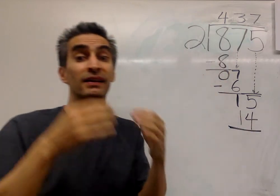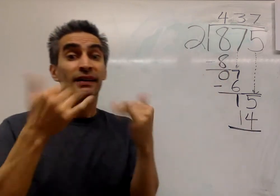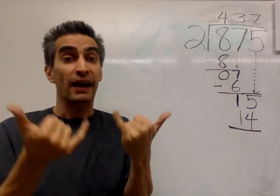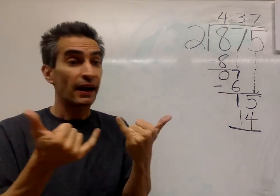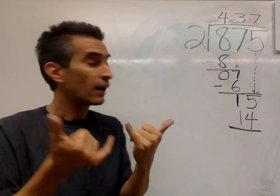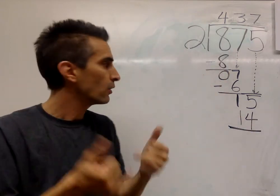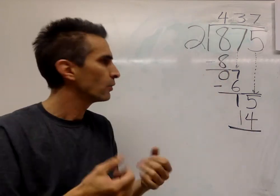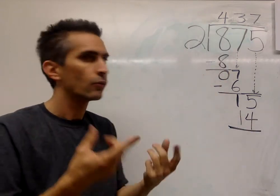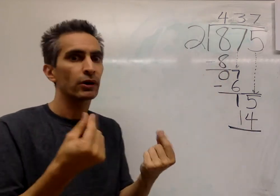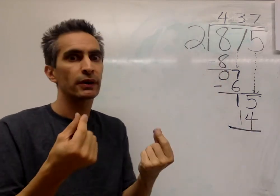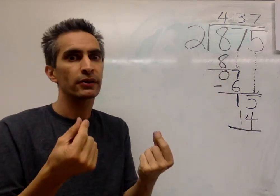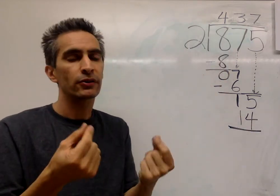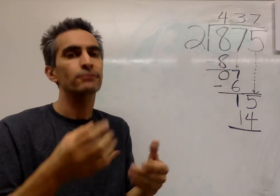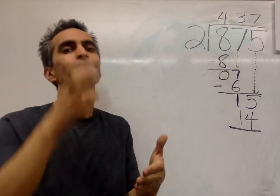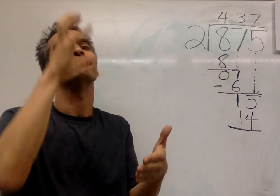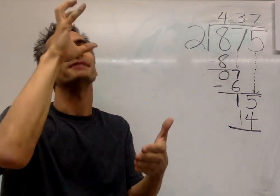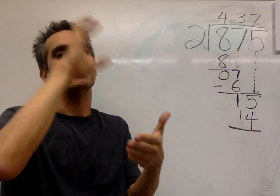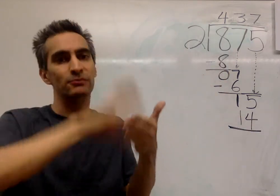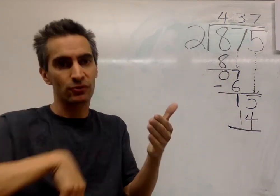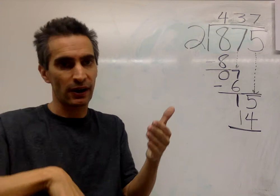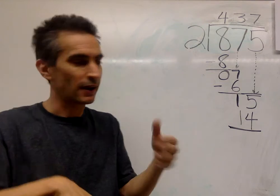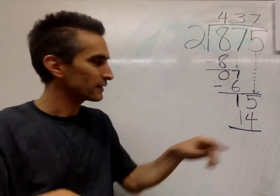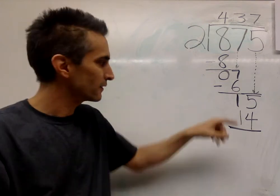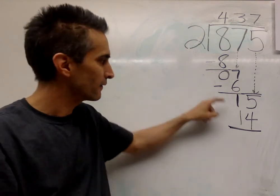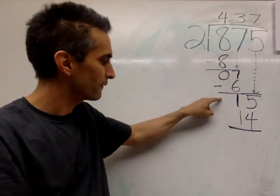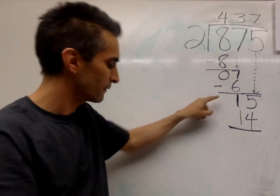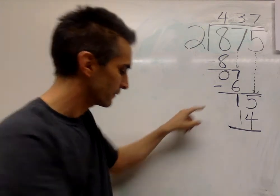Now, what do we do? Subtract.